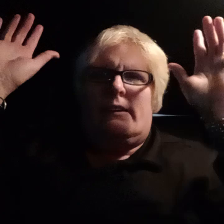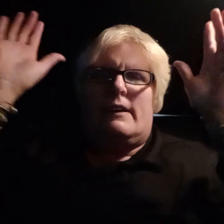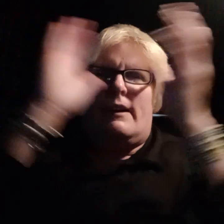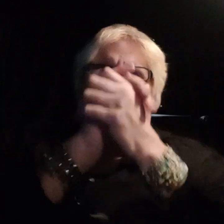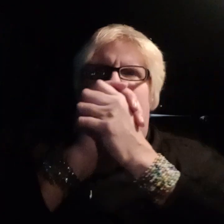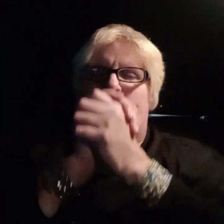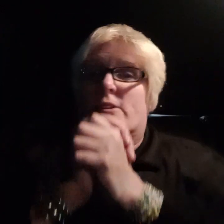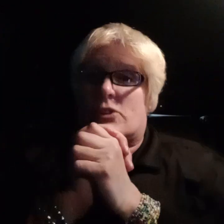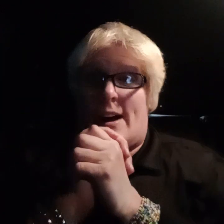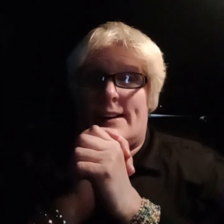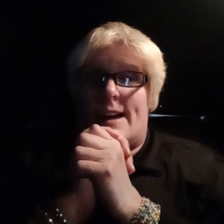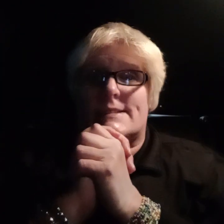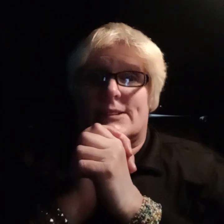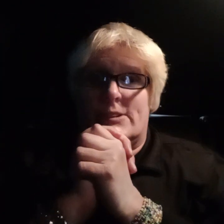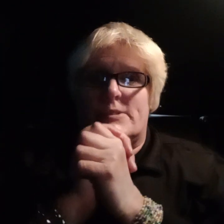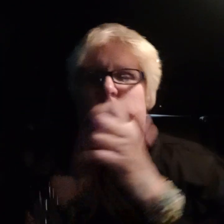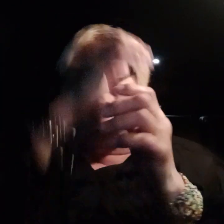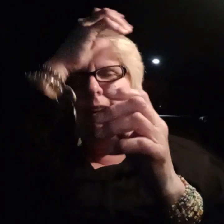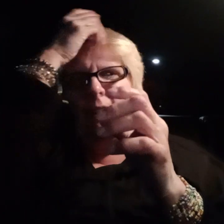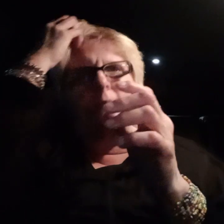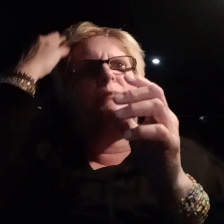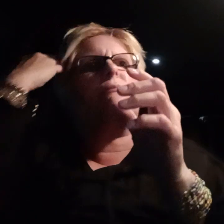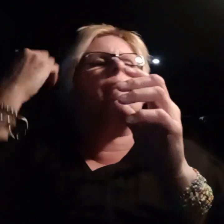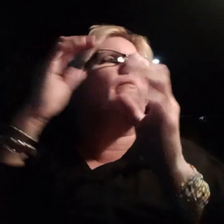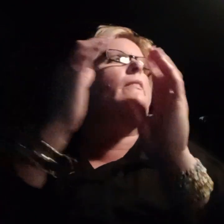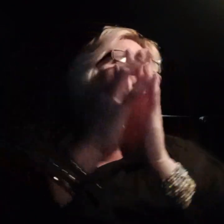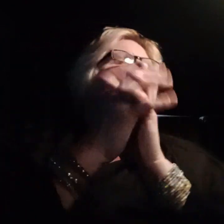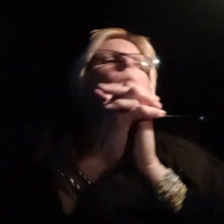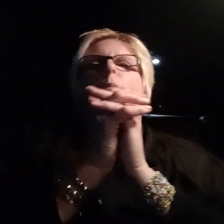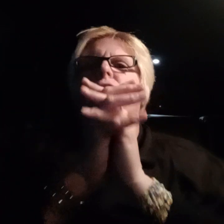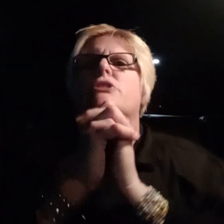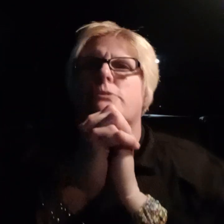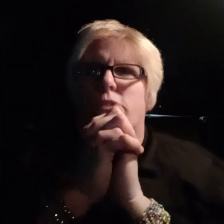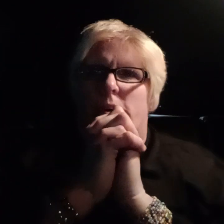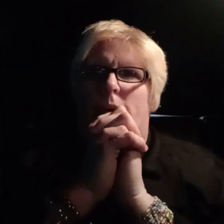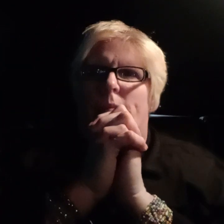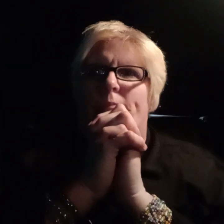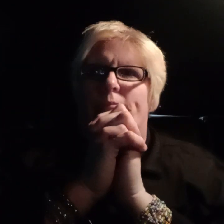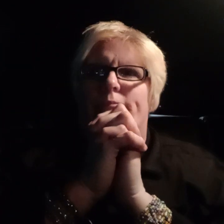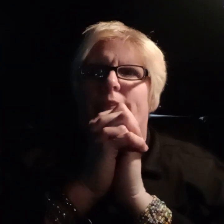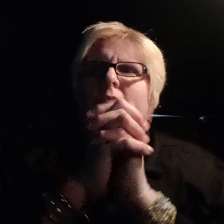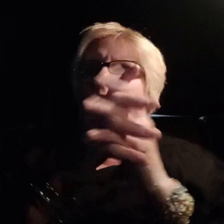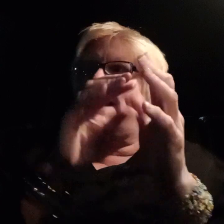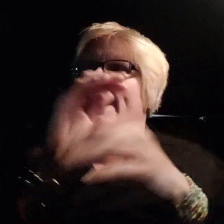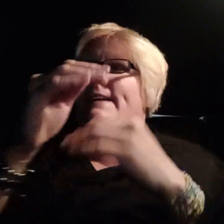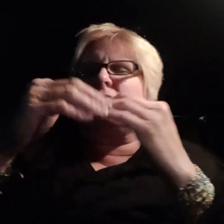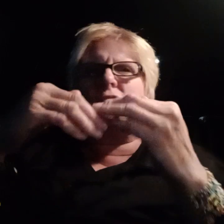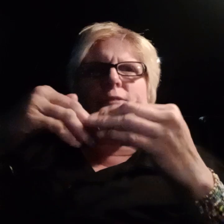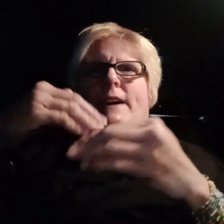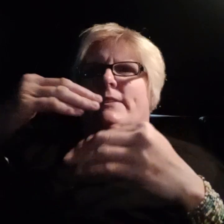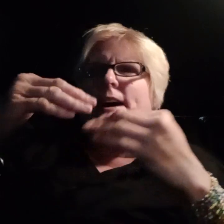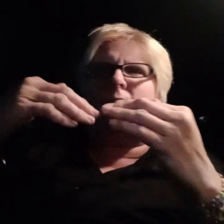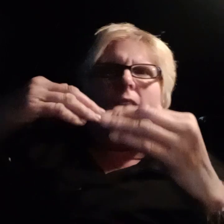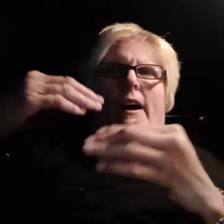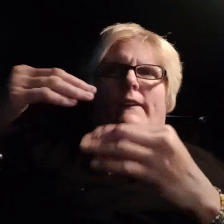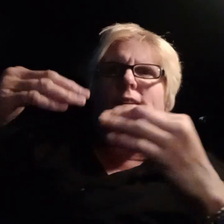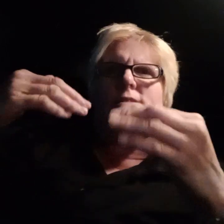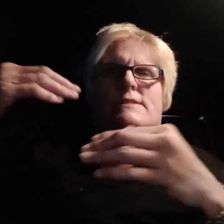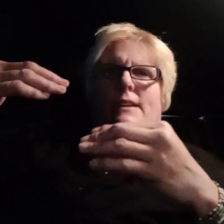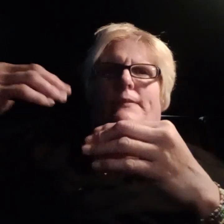Alright, I'm going to try not to lose it here. What would you do? I kind of just found out all this stuff